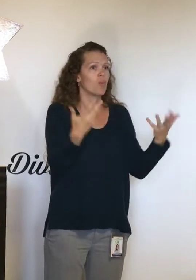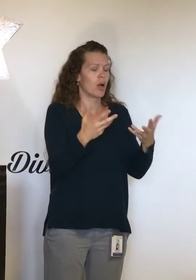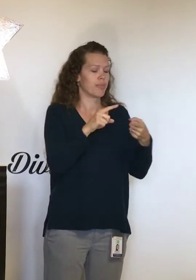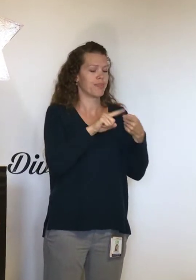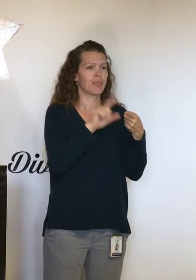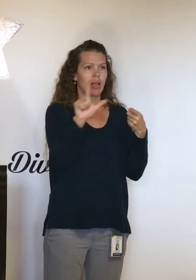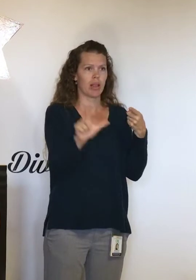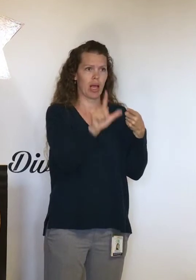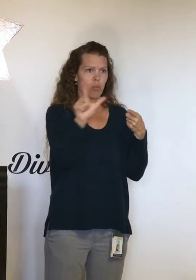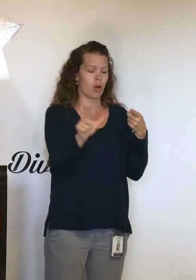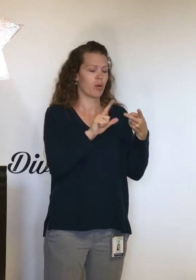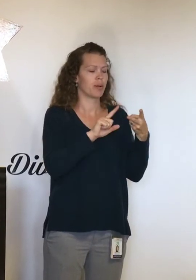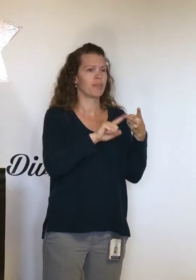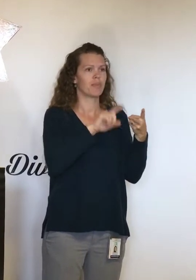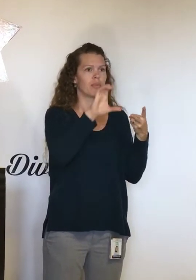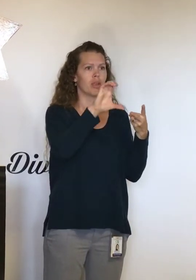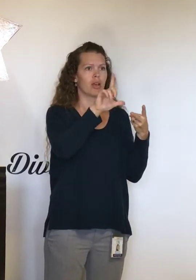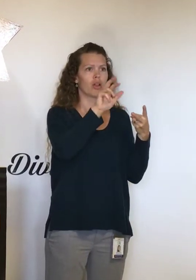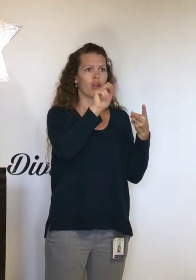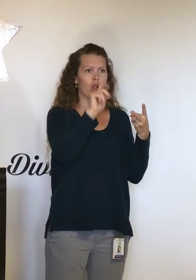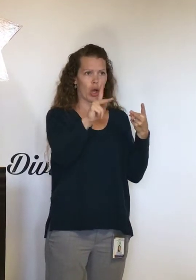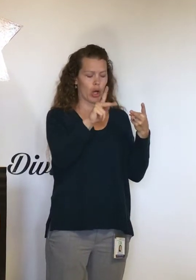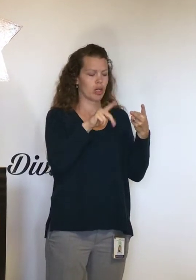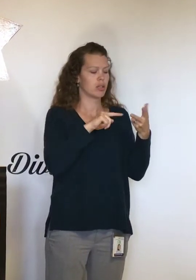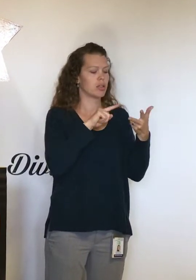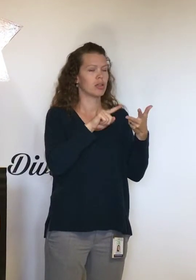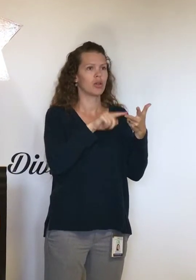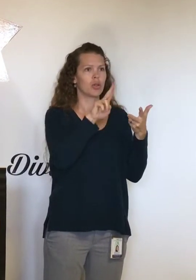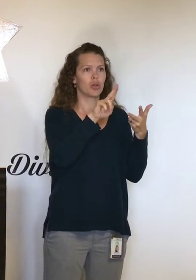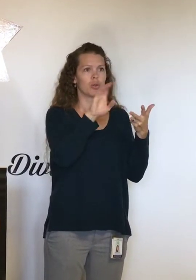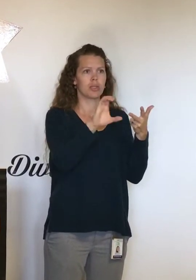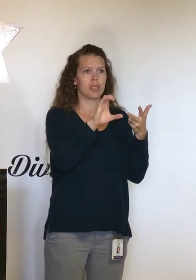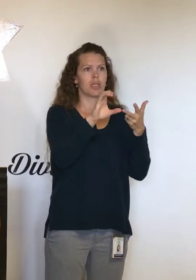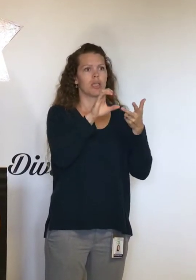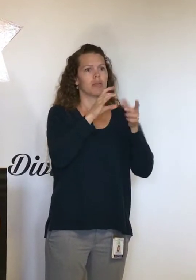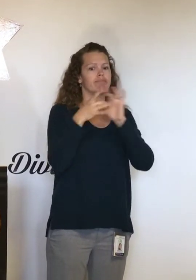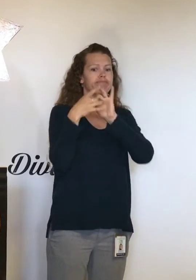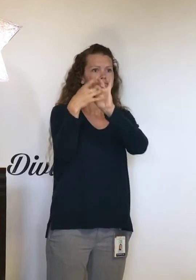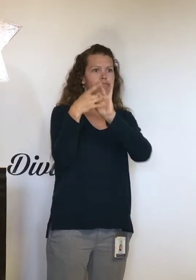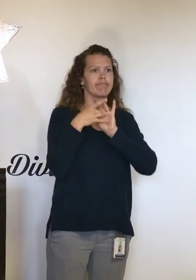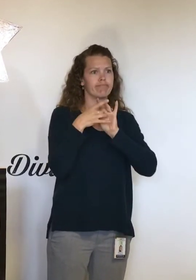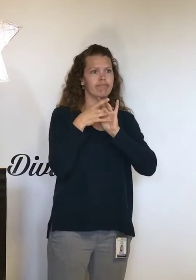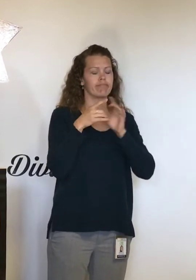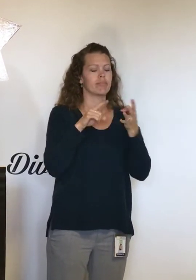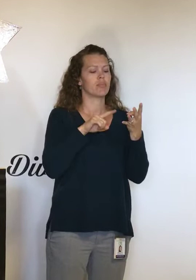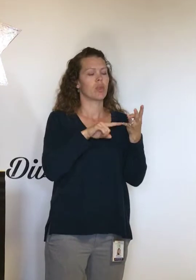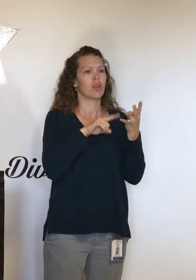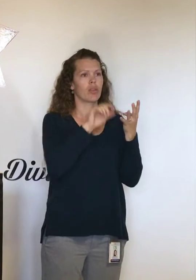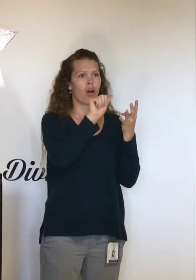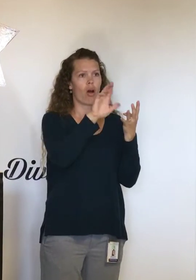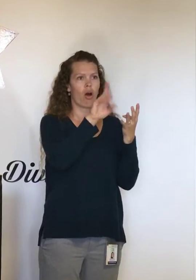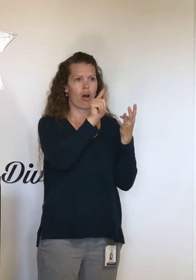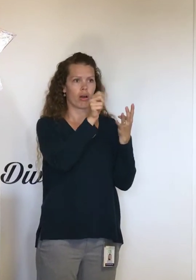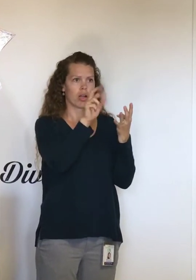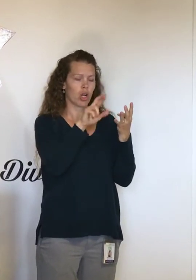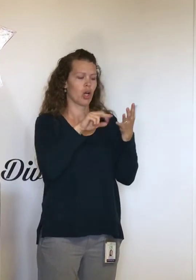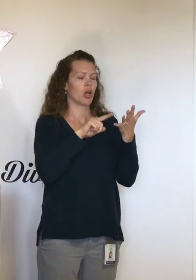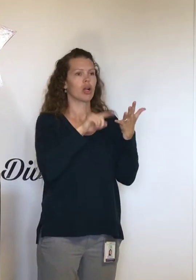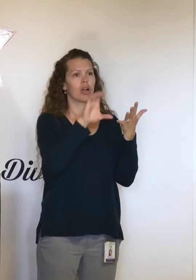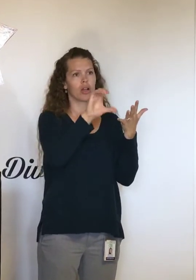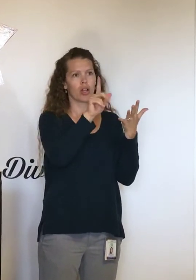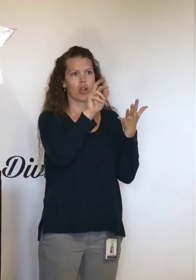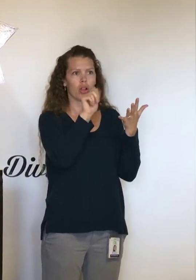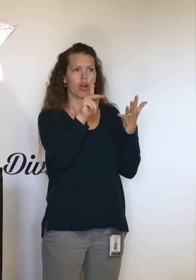the clerk reporter, UC Cooperative Extension, the treasurer tax collector, the auditor's office, the clerk of the board,